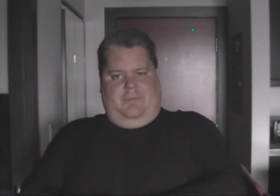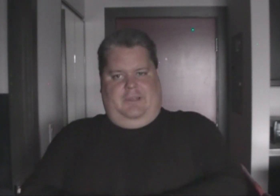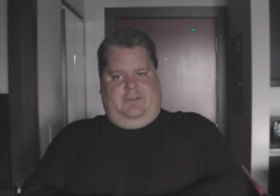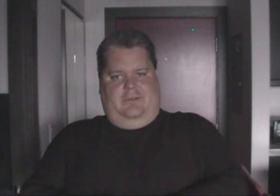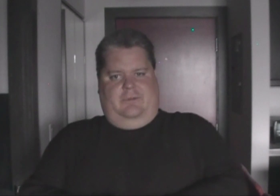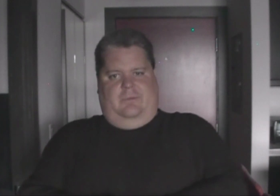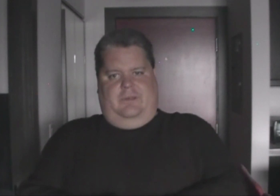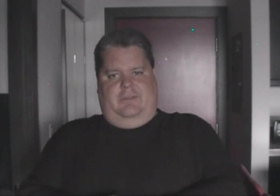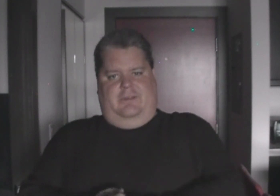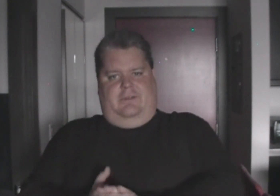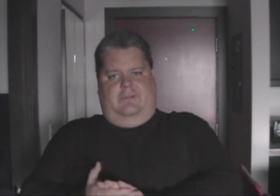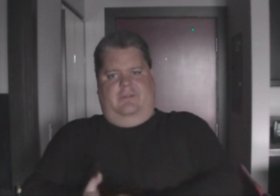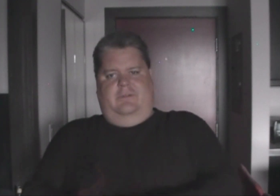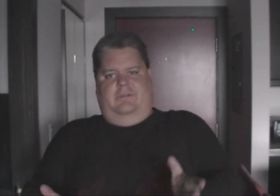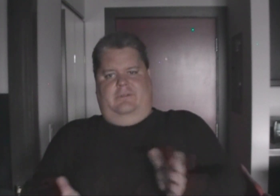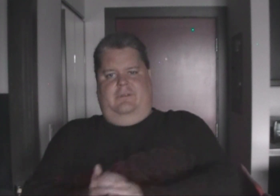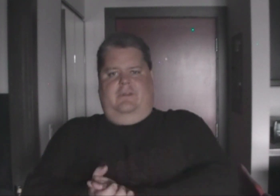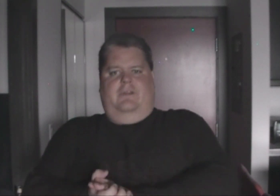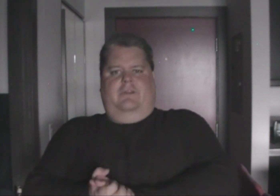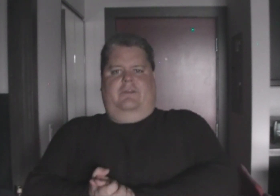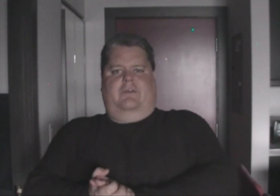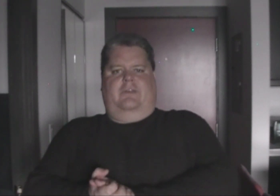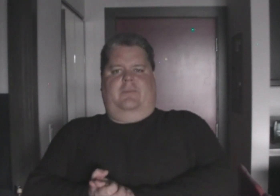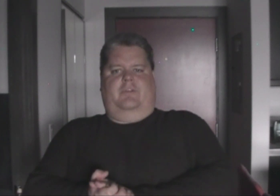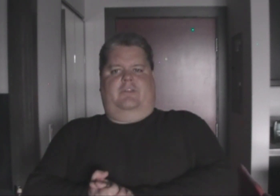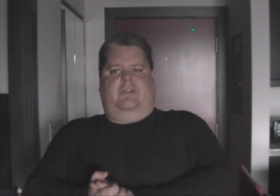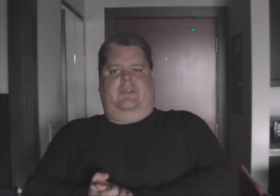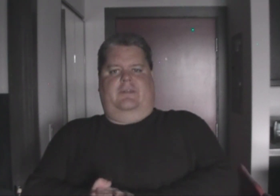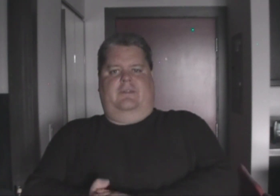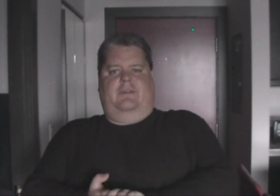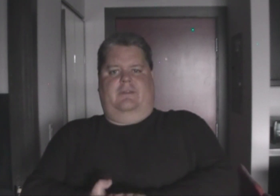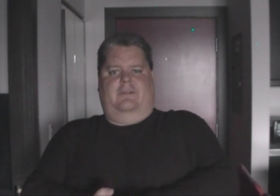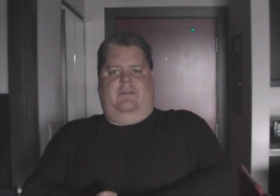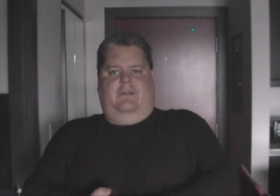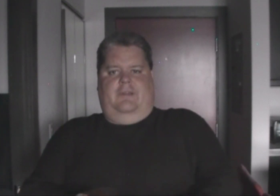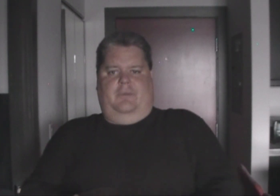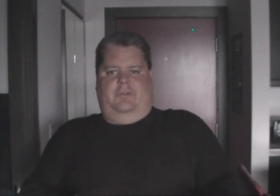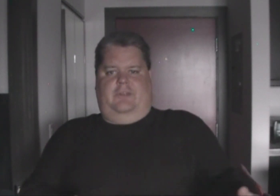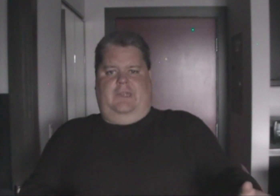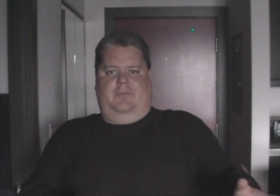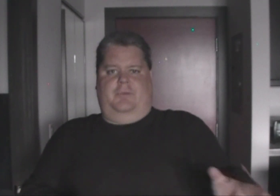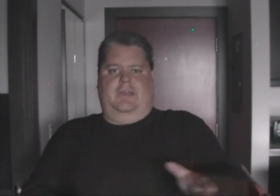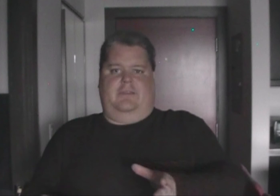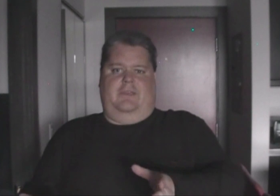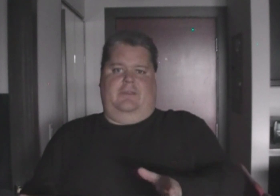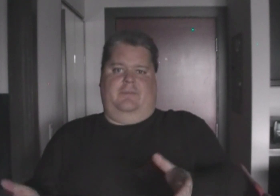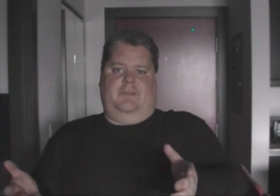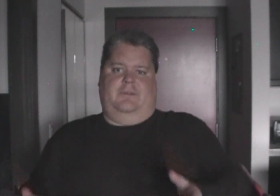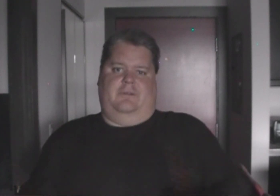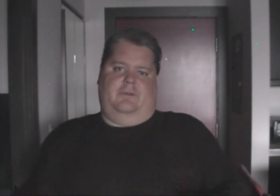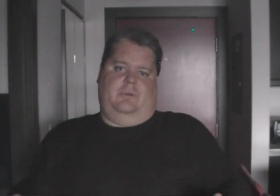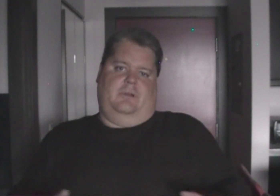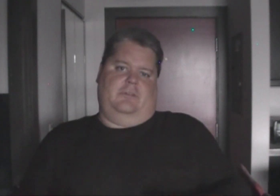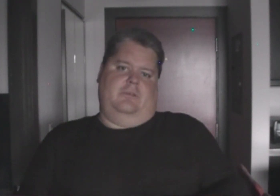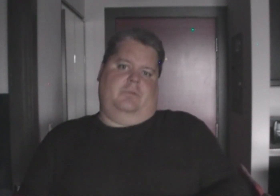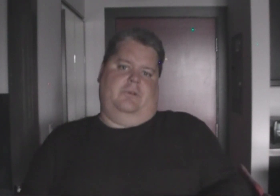back to, what do you think, you, younger gamers today? Like, that was the games back then. I mean, they're, they were a lot simpler.